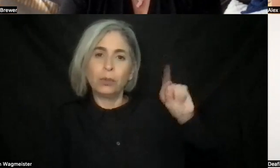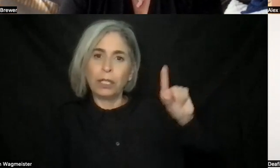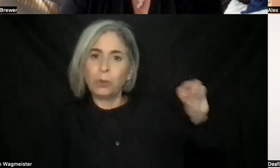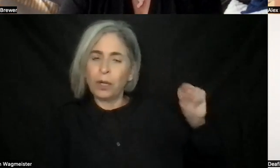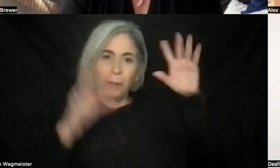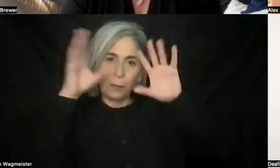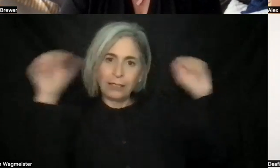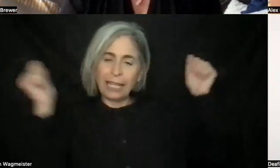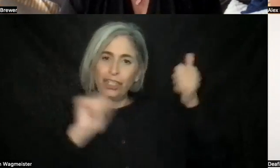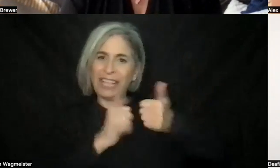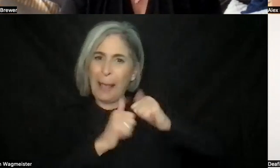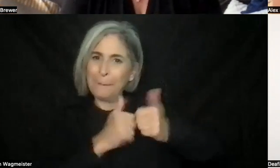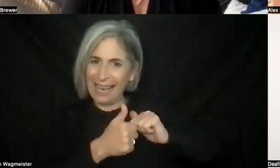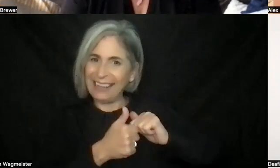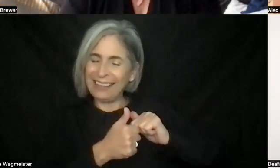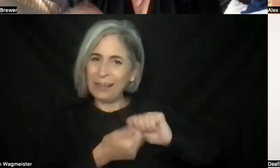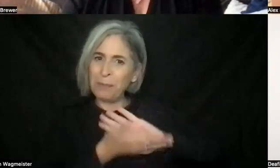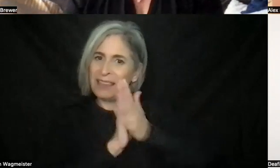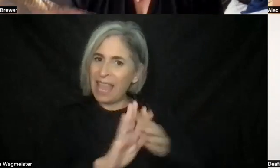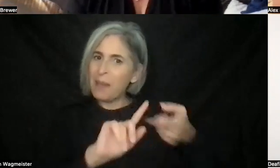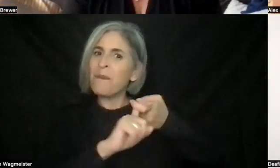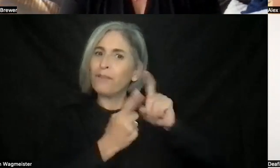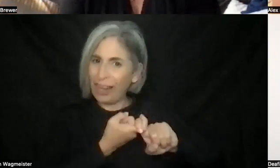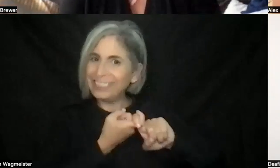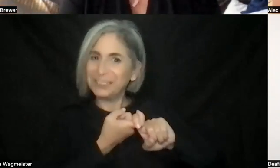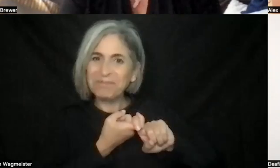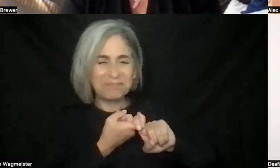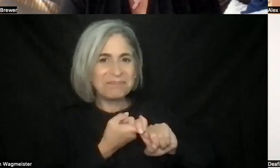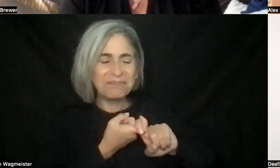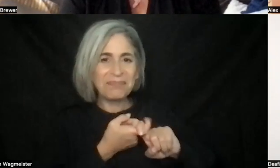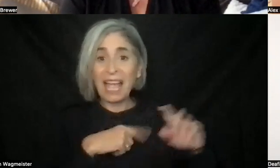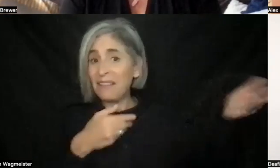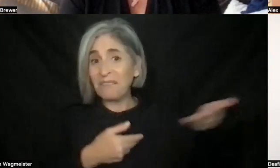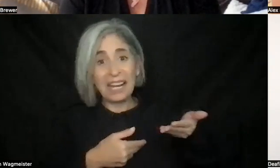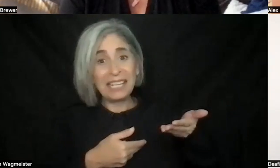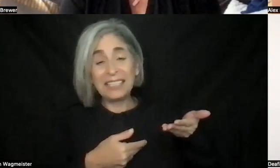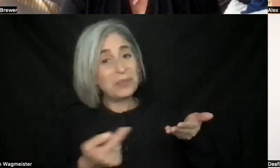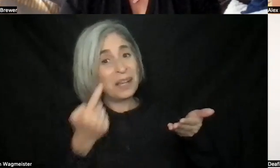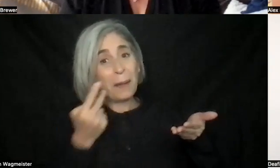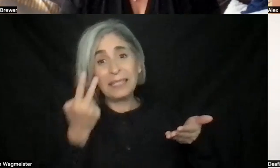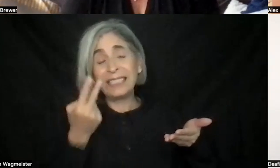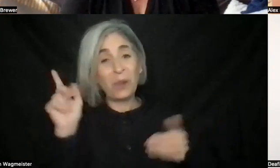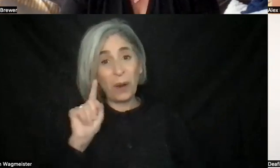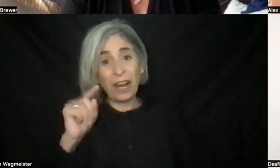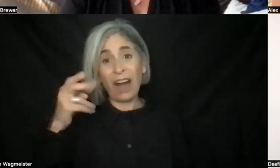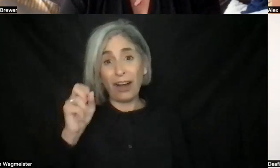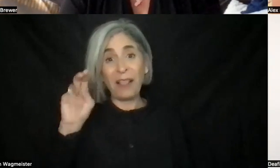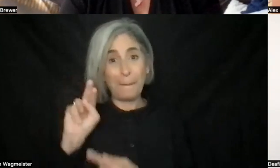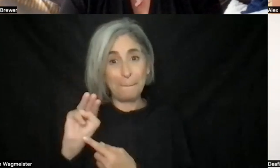campaign, and we became friends, and I just invited him to come see it in Harlem. And he showed up with a group